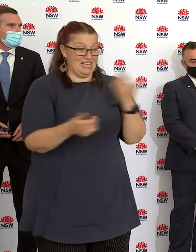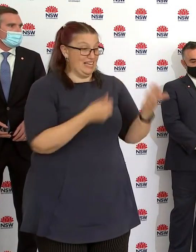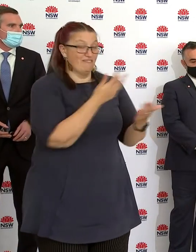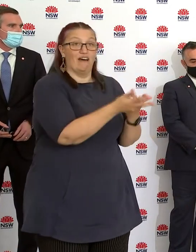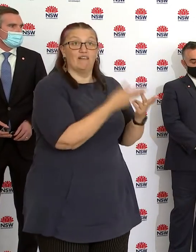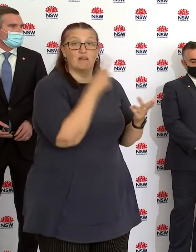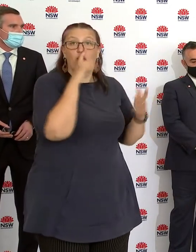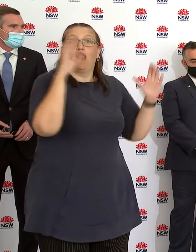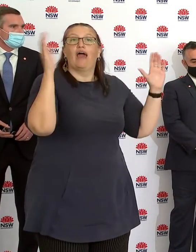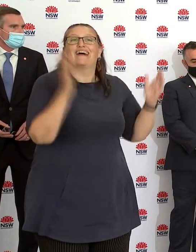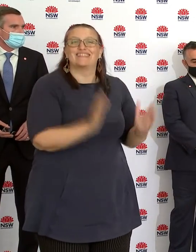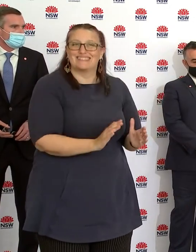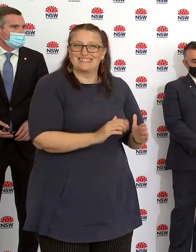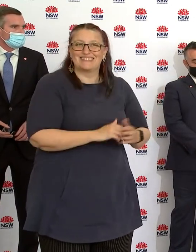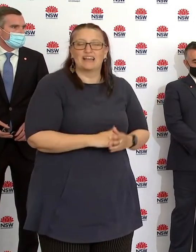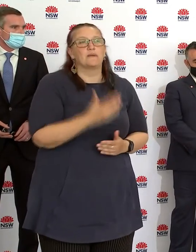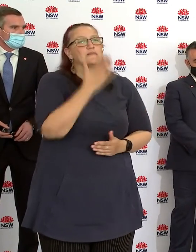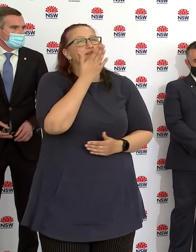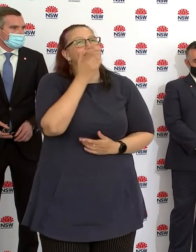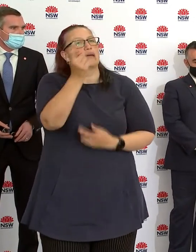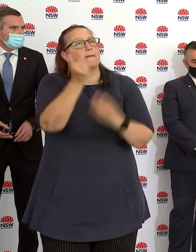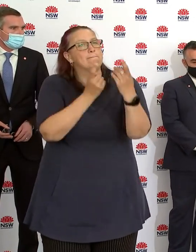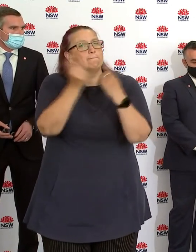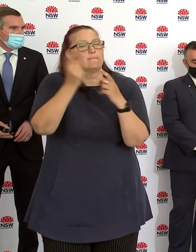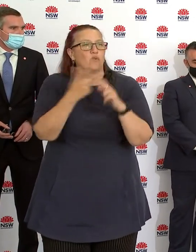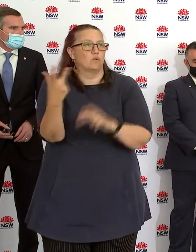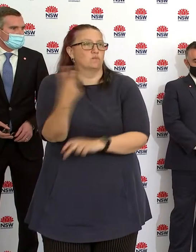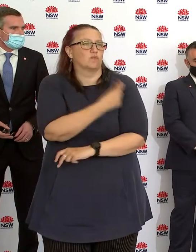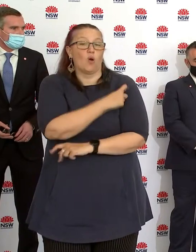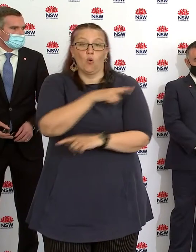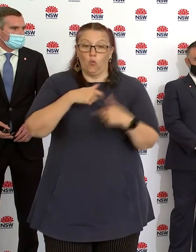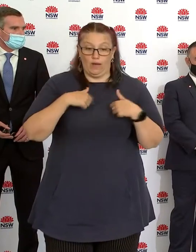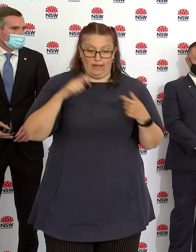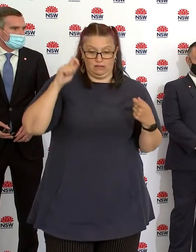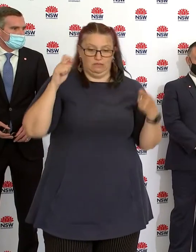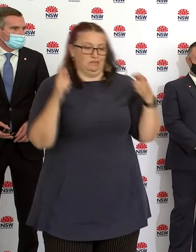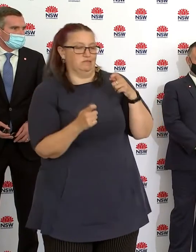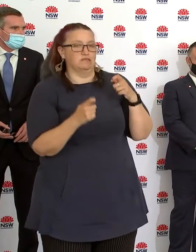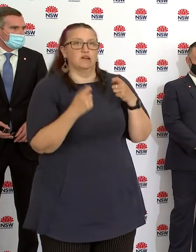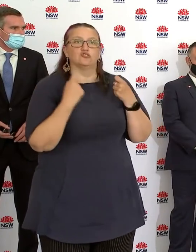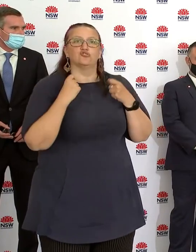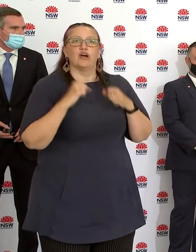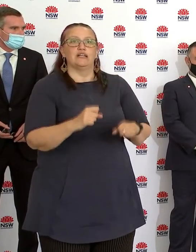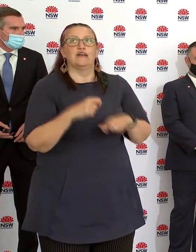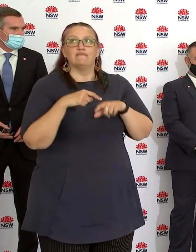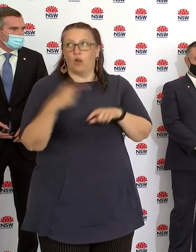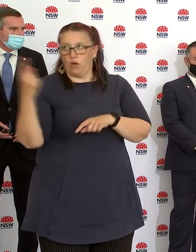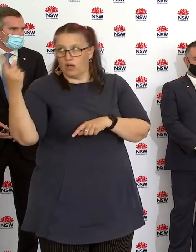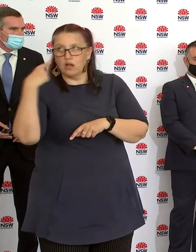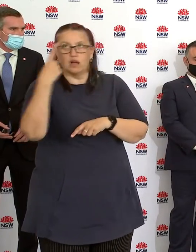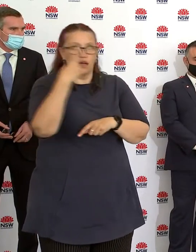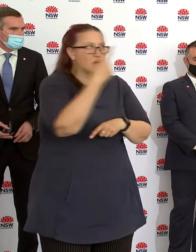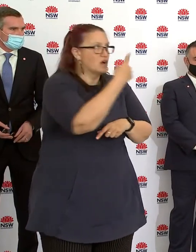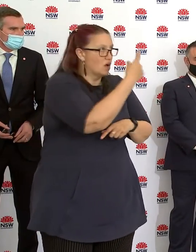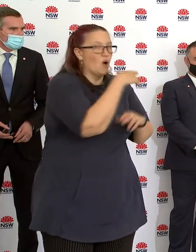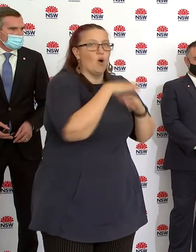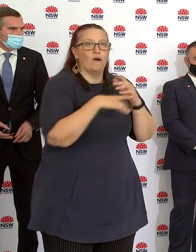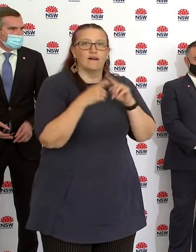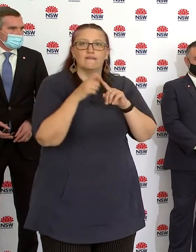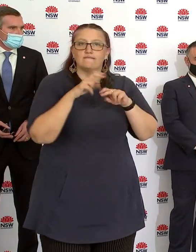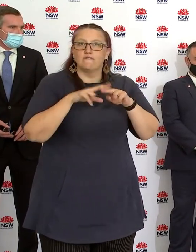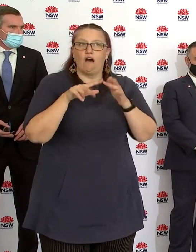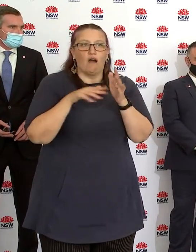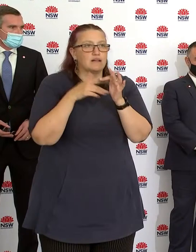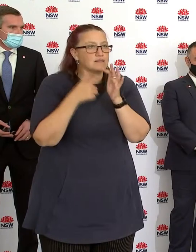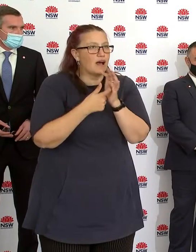vaccinated. The New South Wales Government has pivoted our strategy based on what we've been told by the Commonwealth and other states in relation to the Pfizer vaccine,